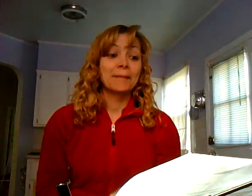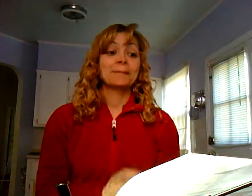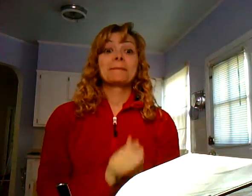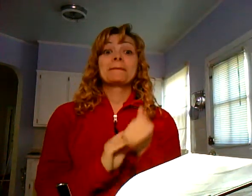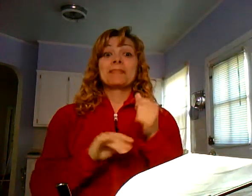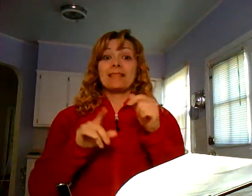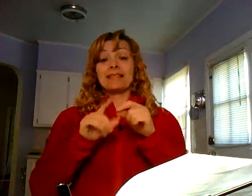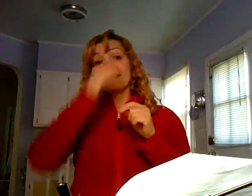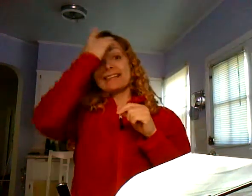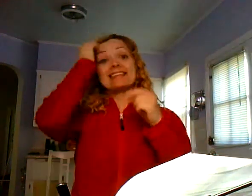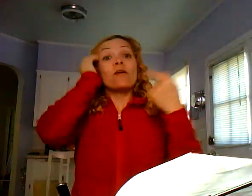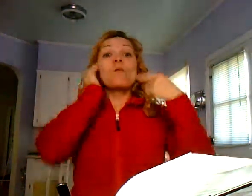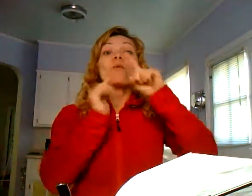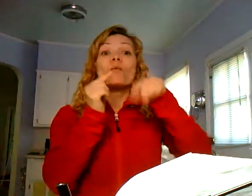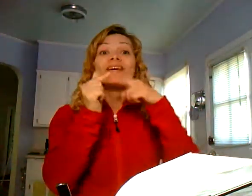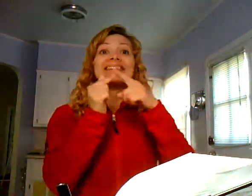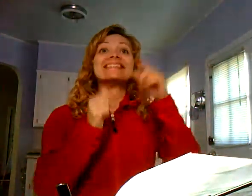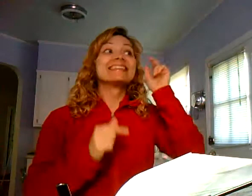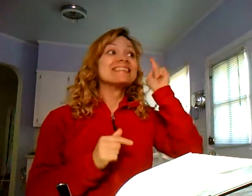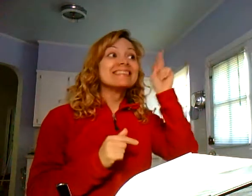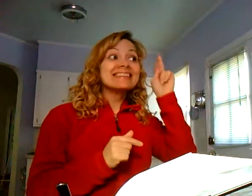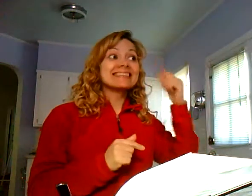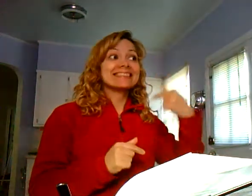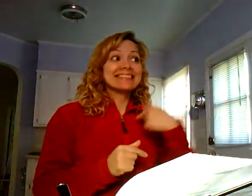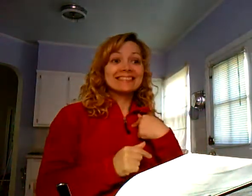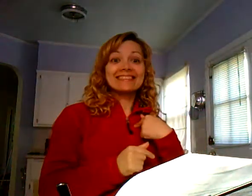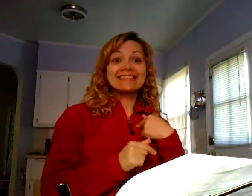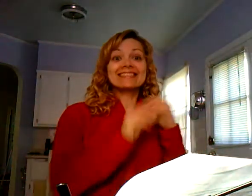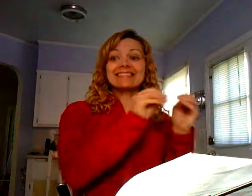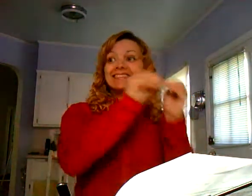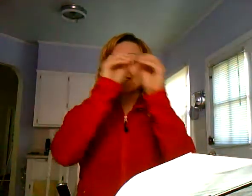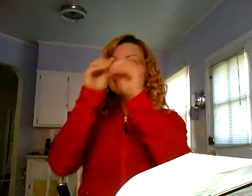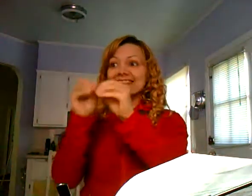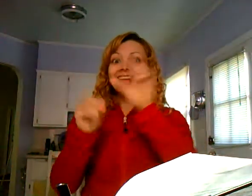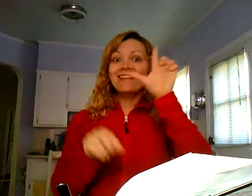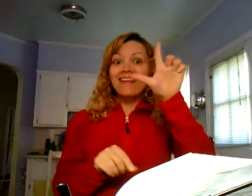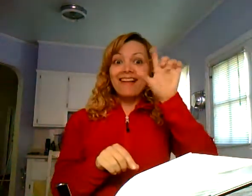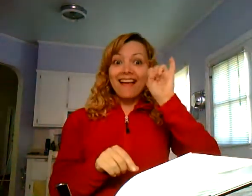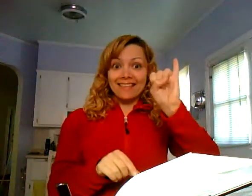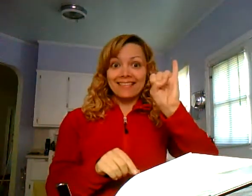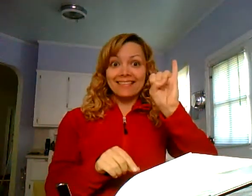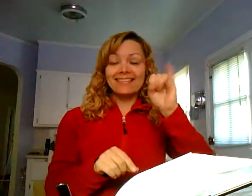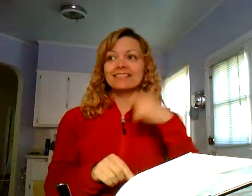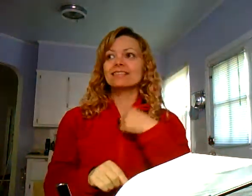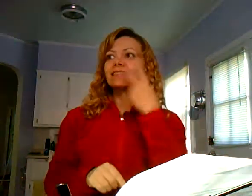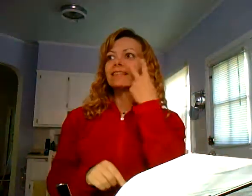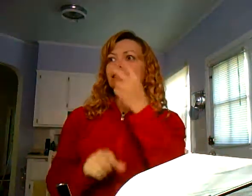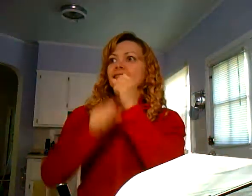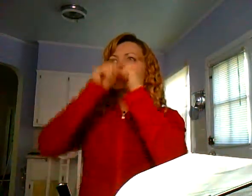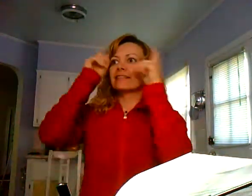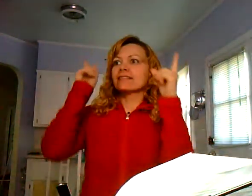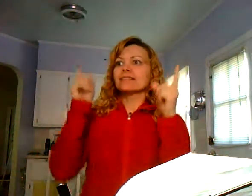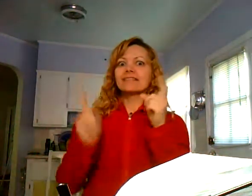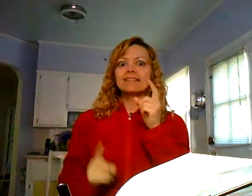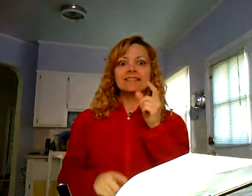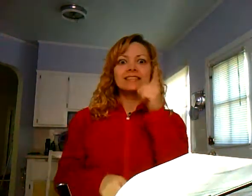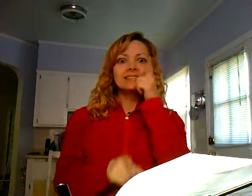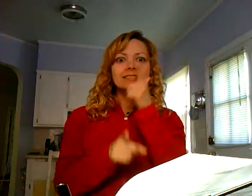interpret for me first. So, when Pedro and I moved to Long Island, I was very